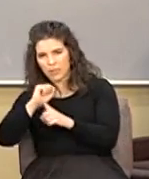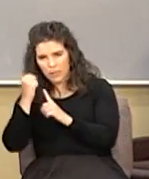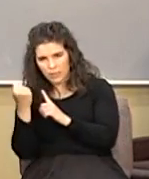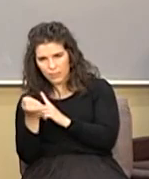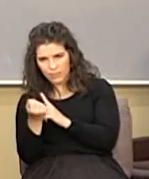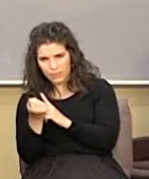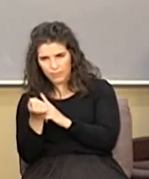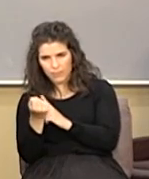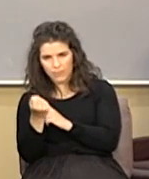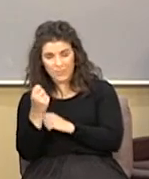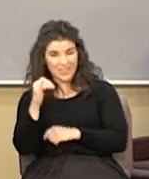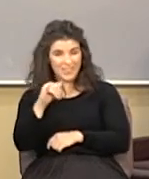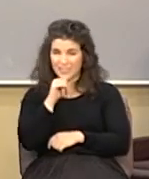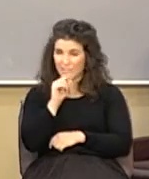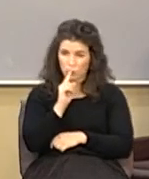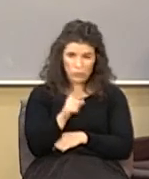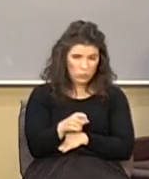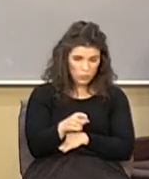but that's not true